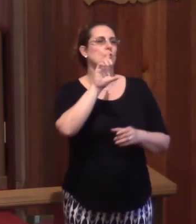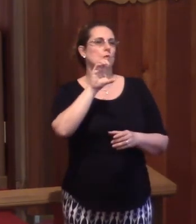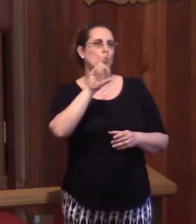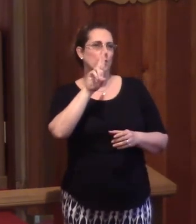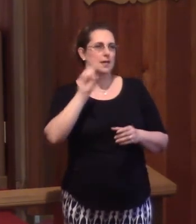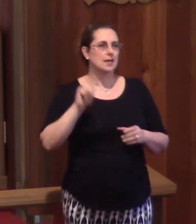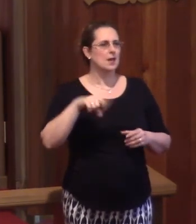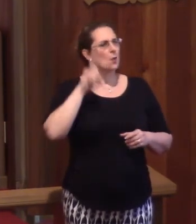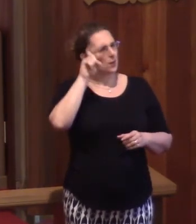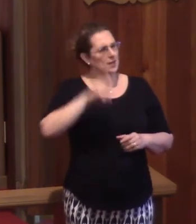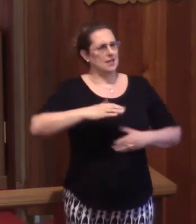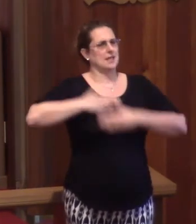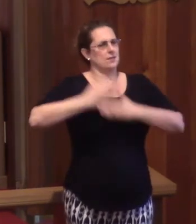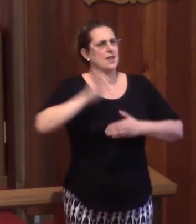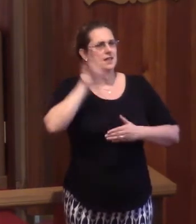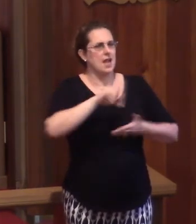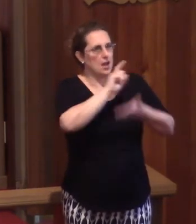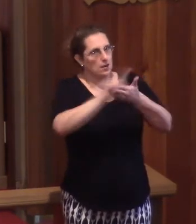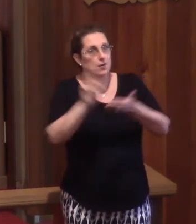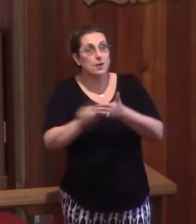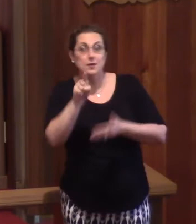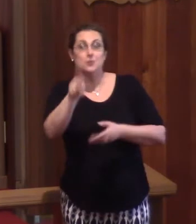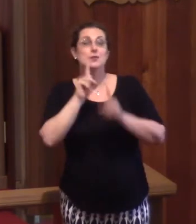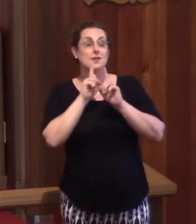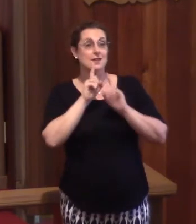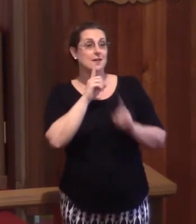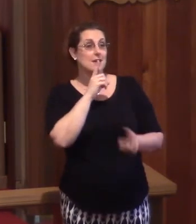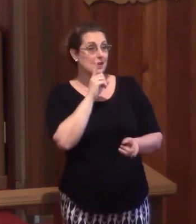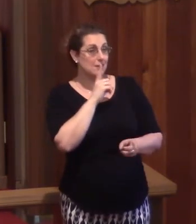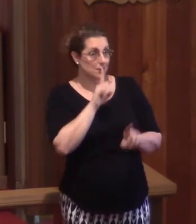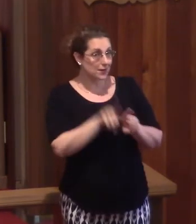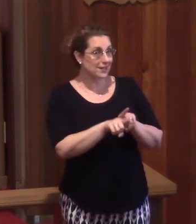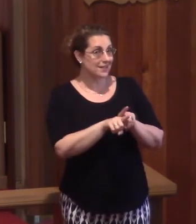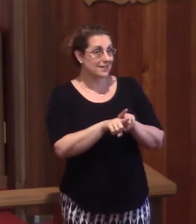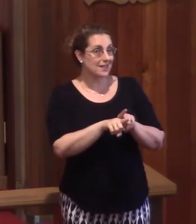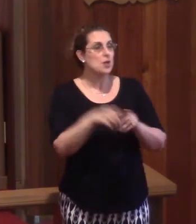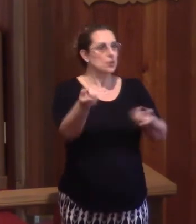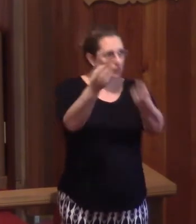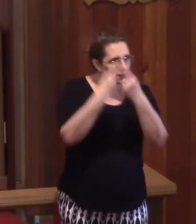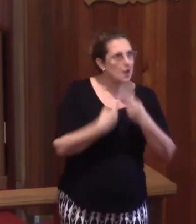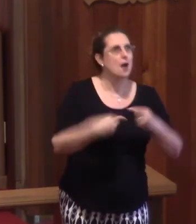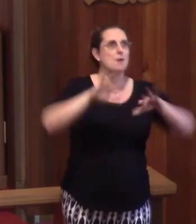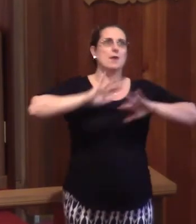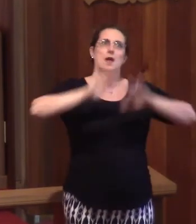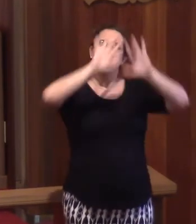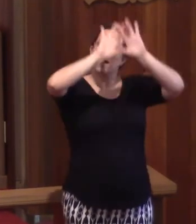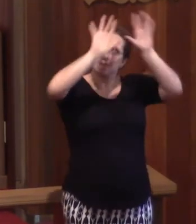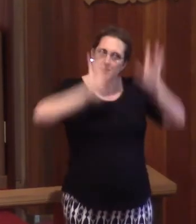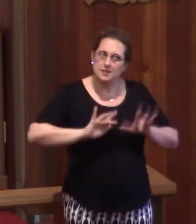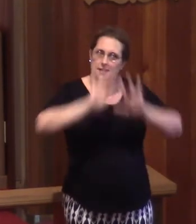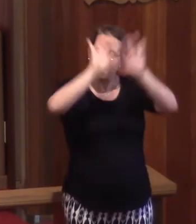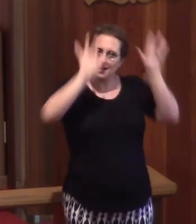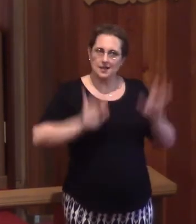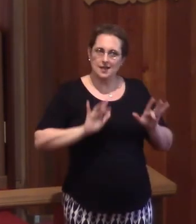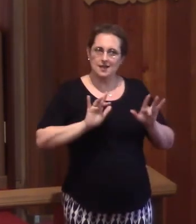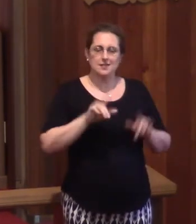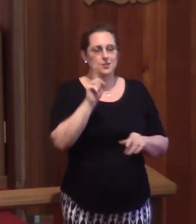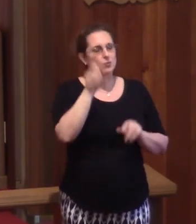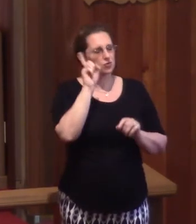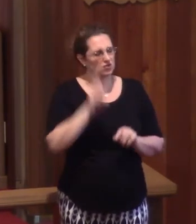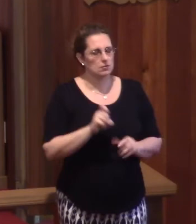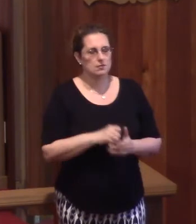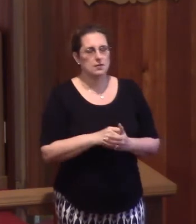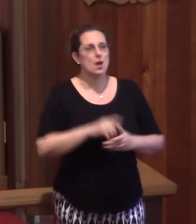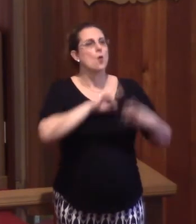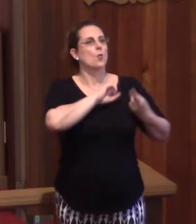really confess that on a weekly basis. Wouldn't you all agree? Wouldn't you come back every single Sunday to confess it? Ah, well, you should.